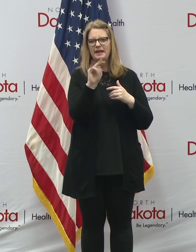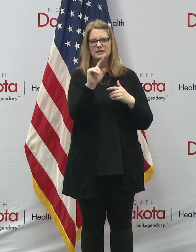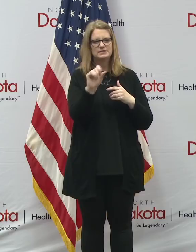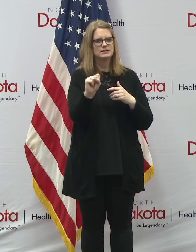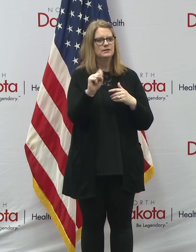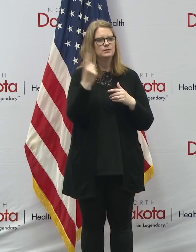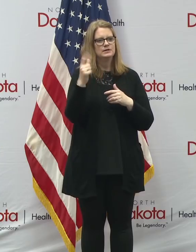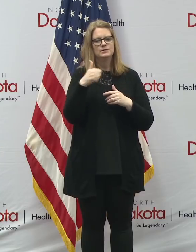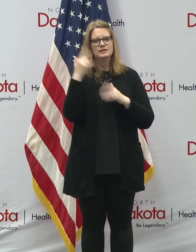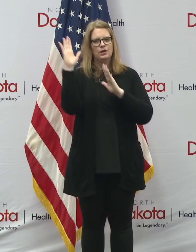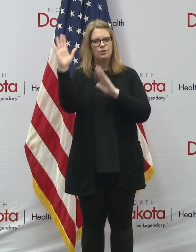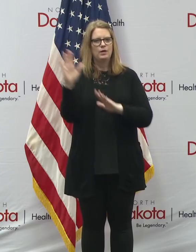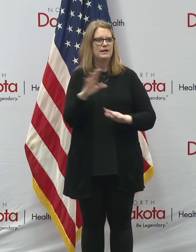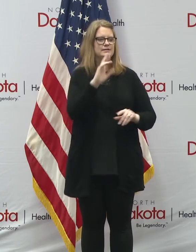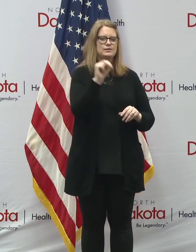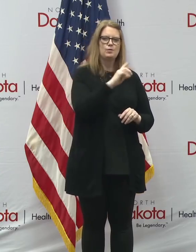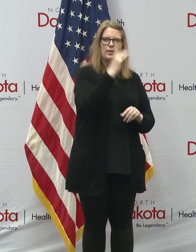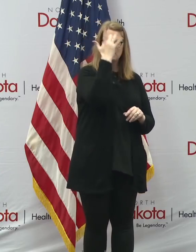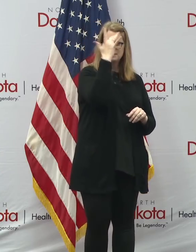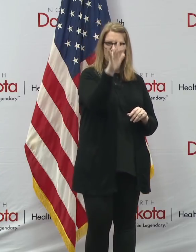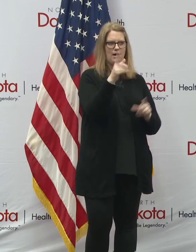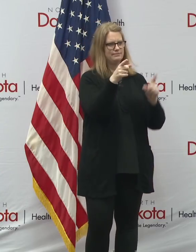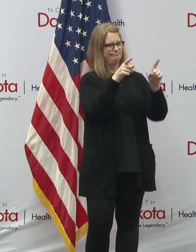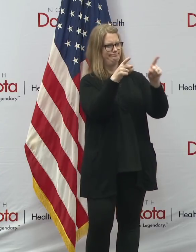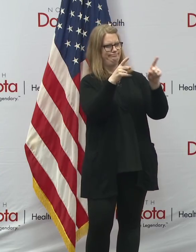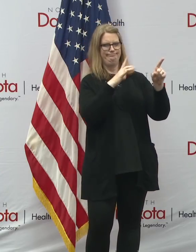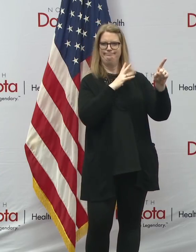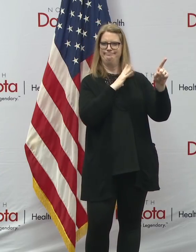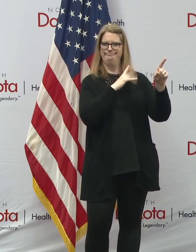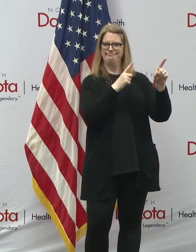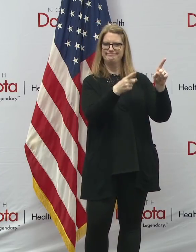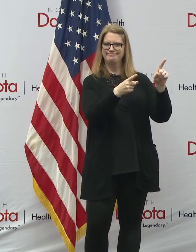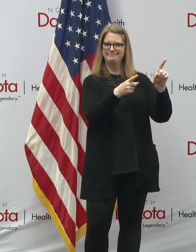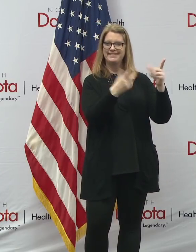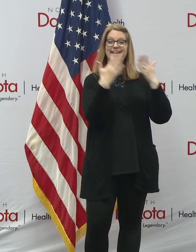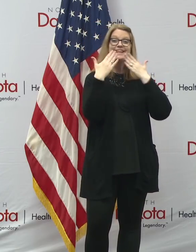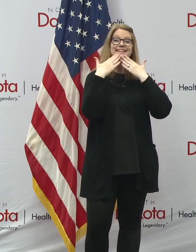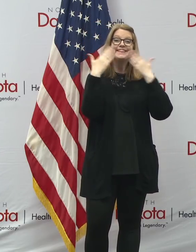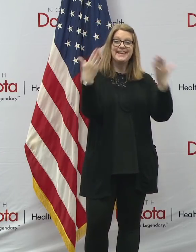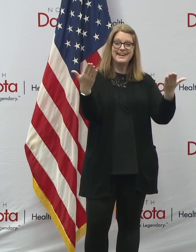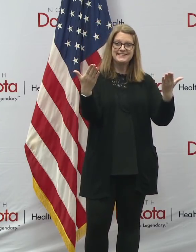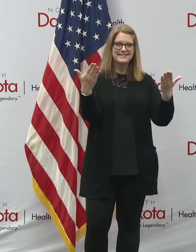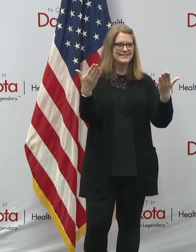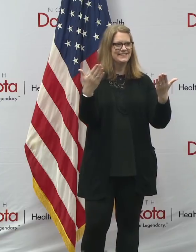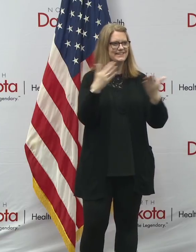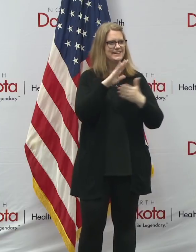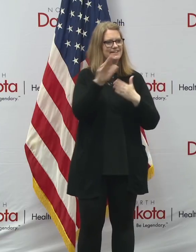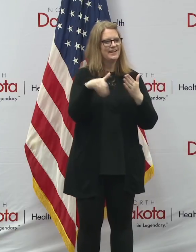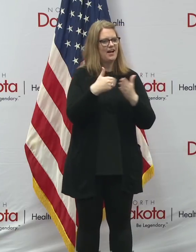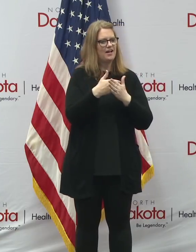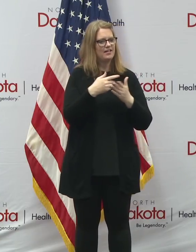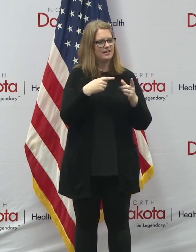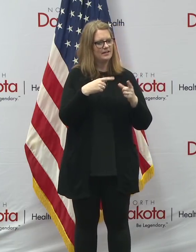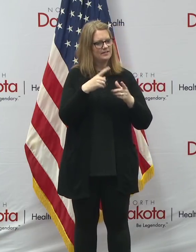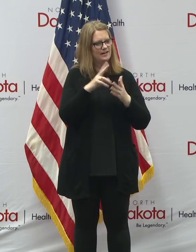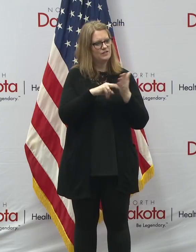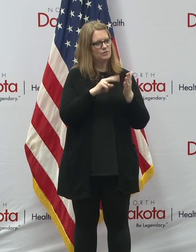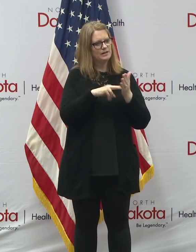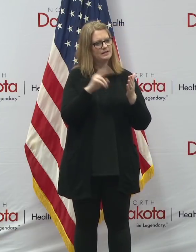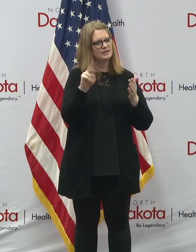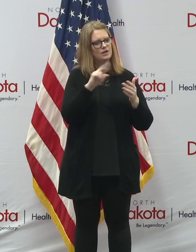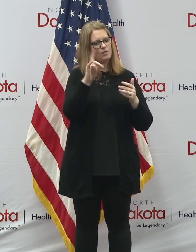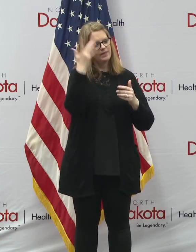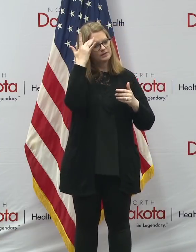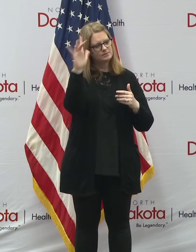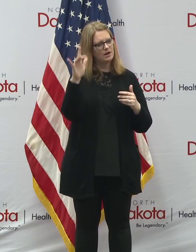But one says great. The other one says North Dakota smart. So I want to say thanks to thanks to all of these guys. But I got to read this one on North